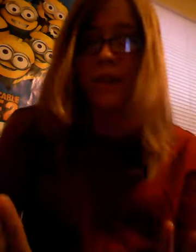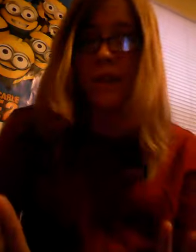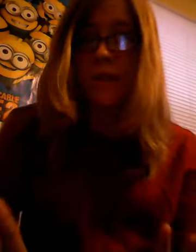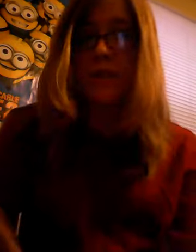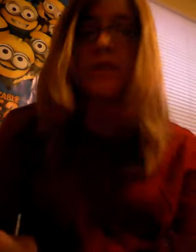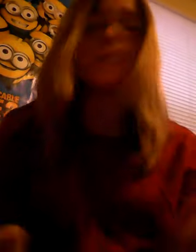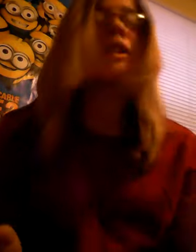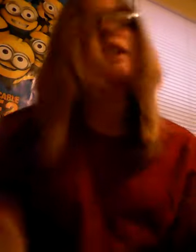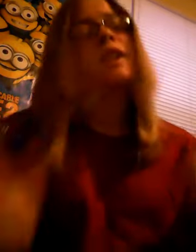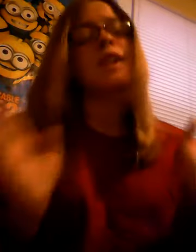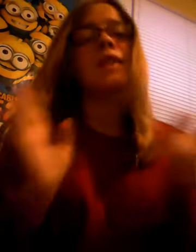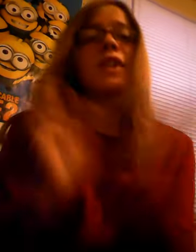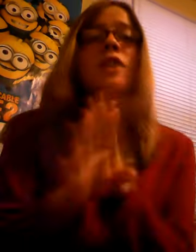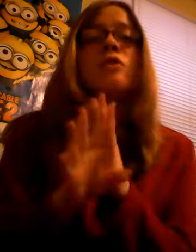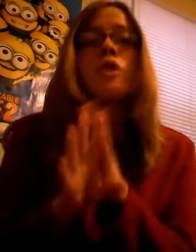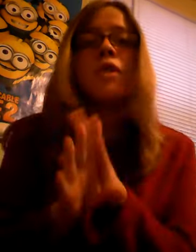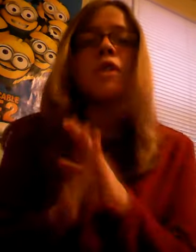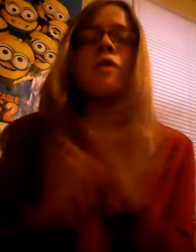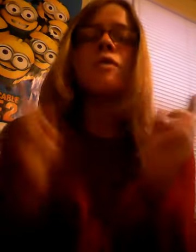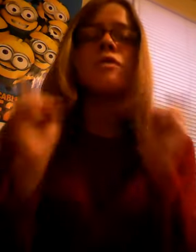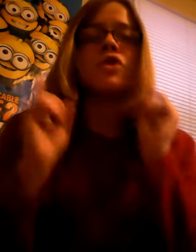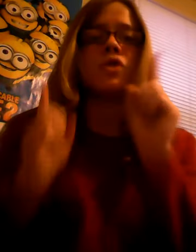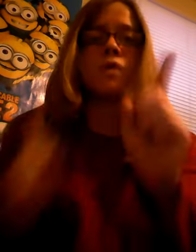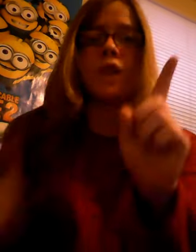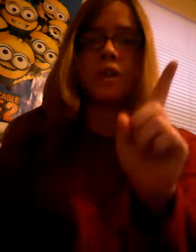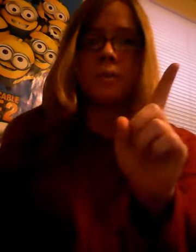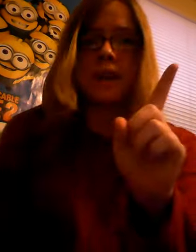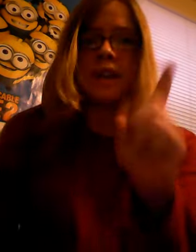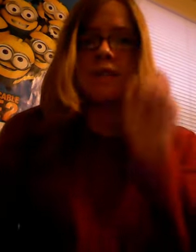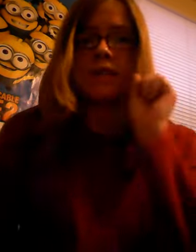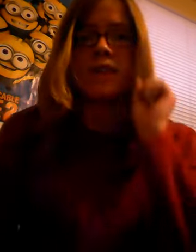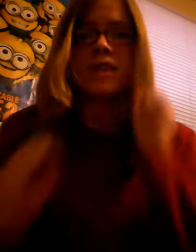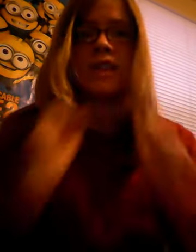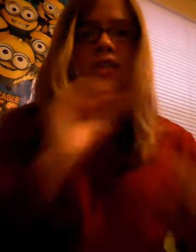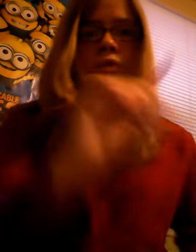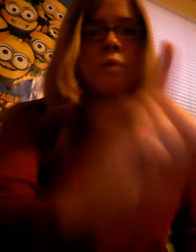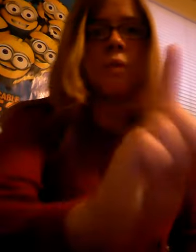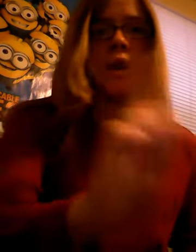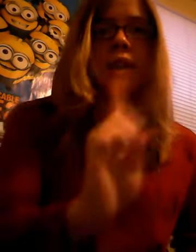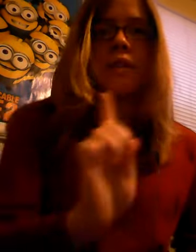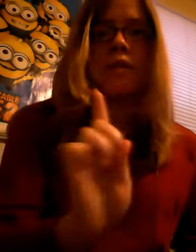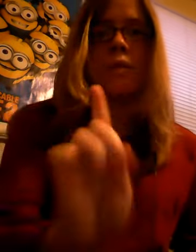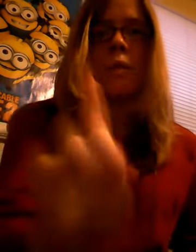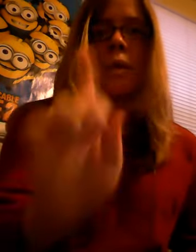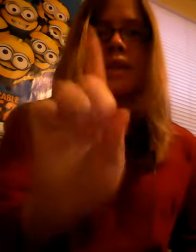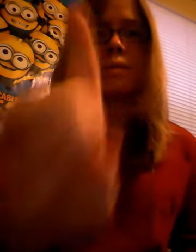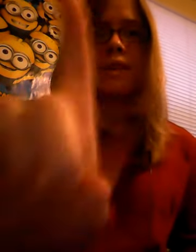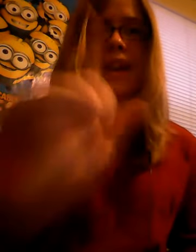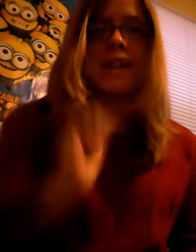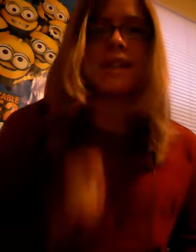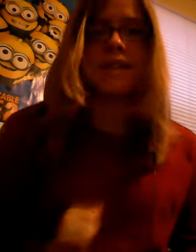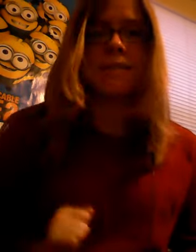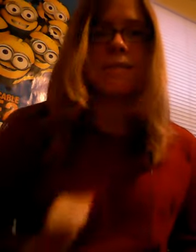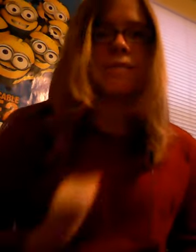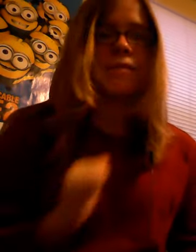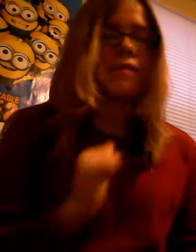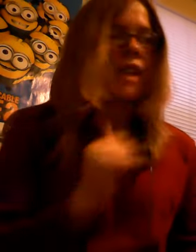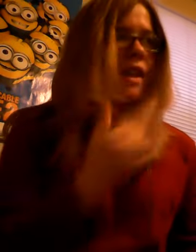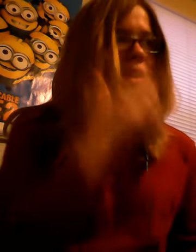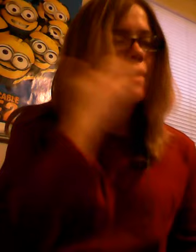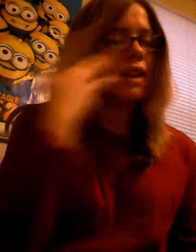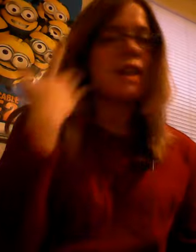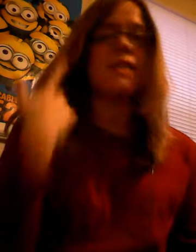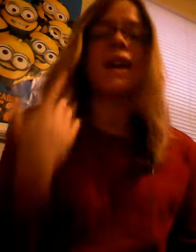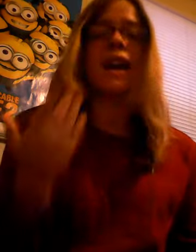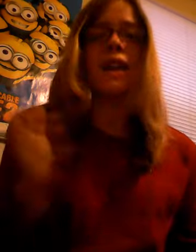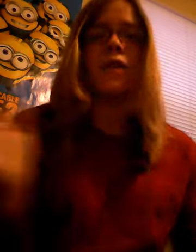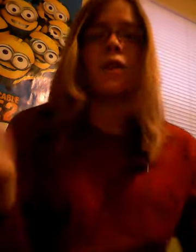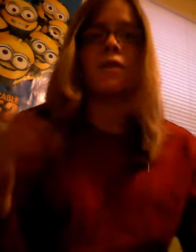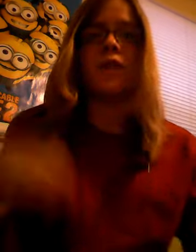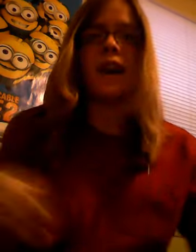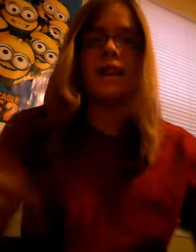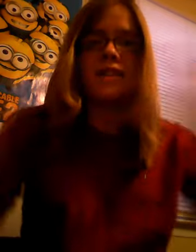you. If I don't know you, just follow me. That's just one simple task because I love all of you guys.